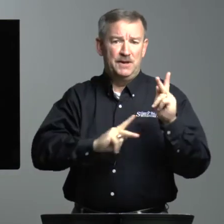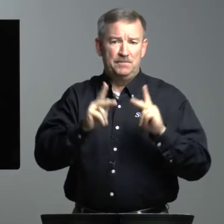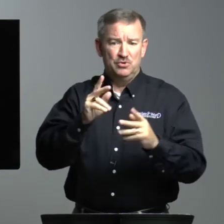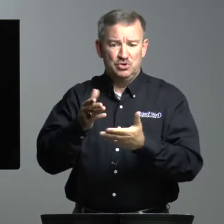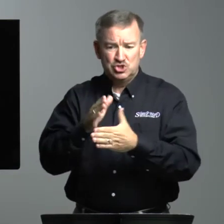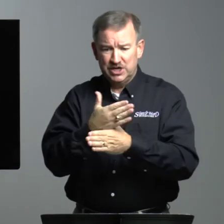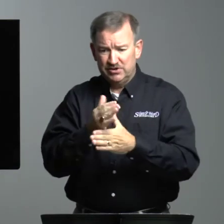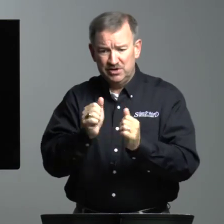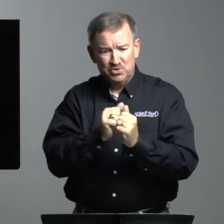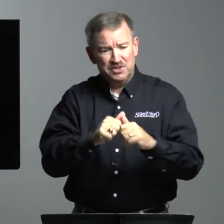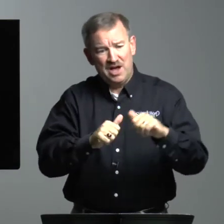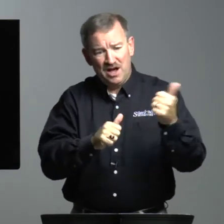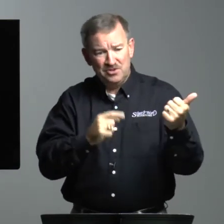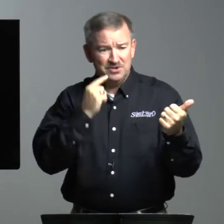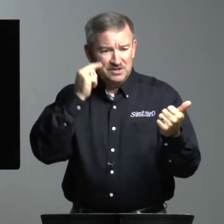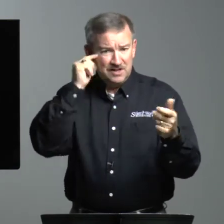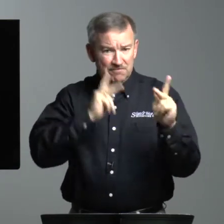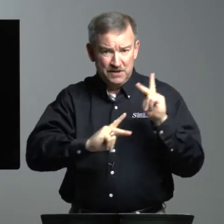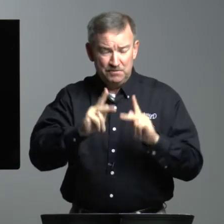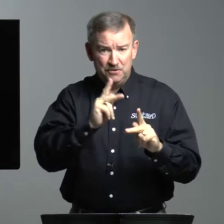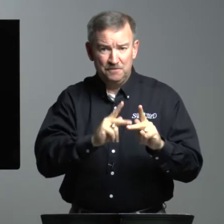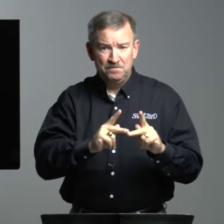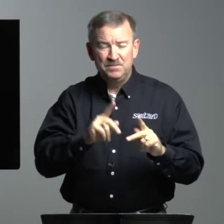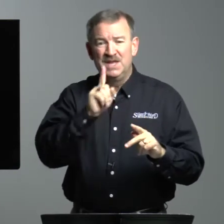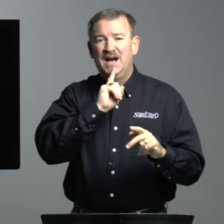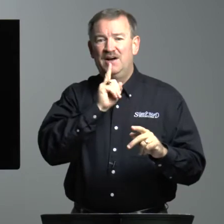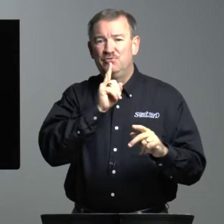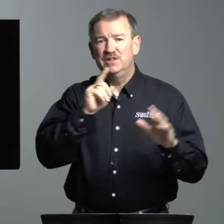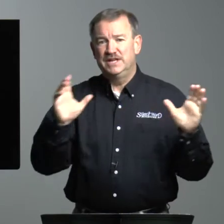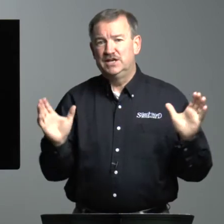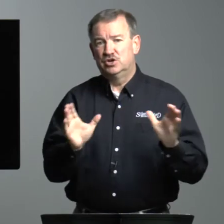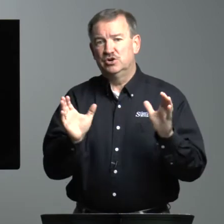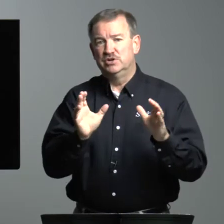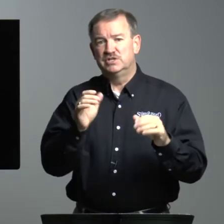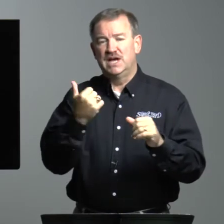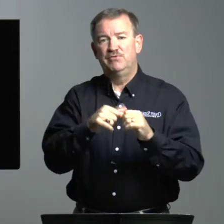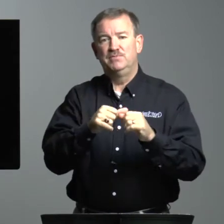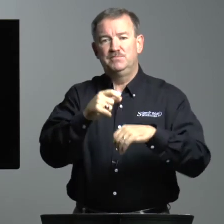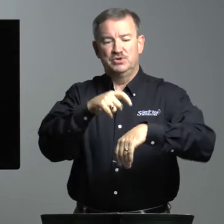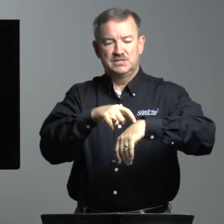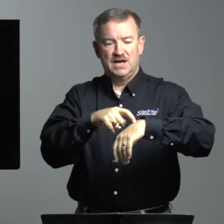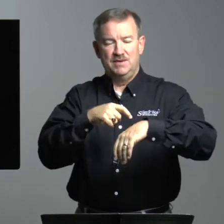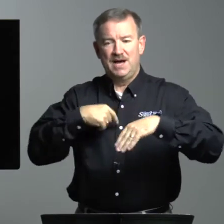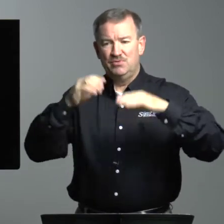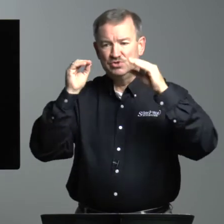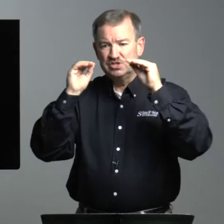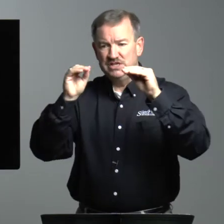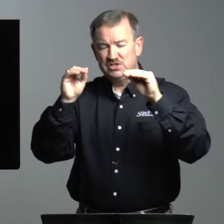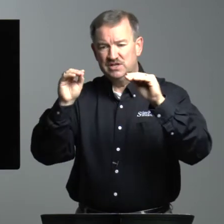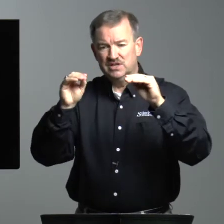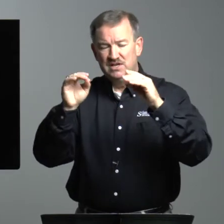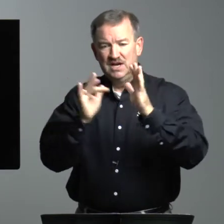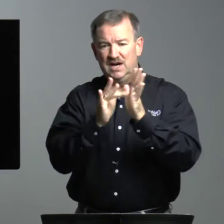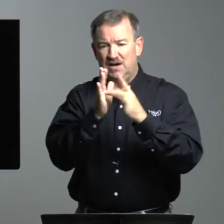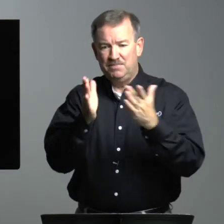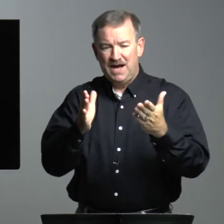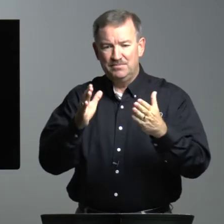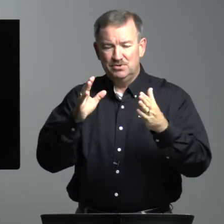people sharing with other deaf people. I've really encouraged. I remember a time I was teaching a Bible